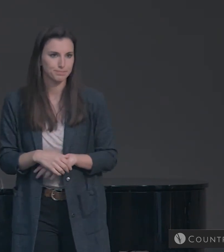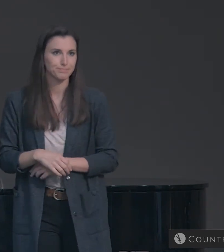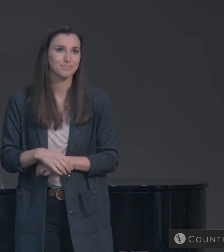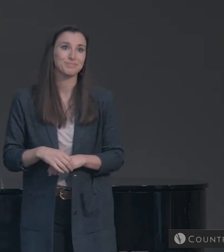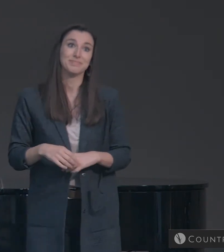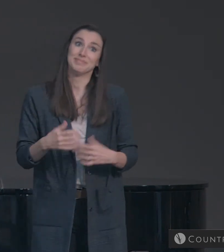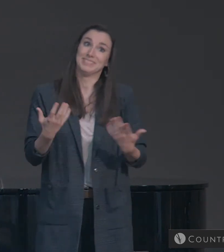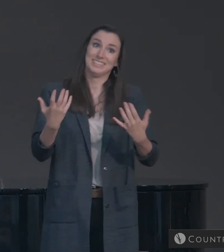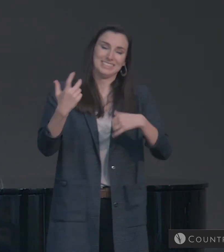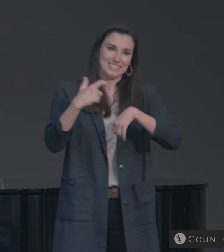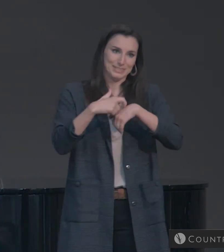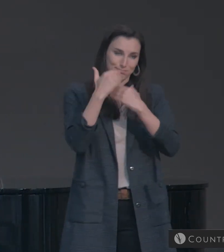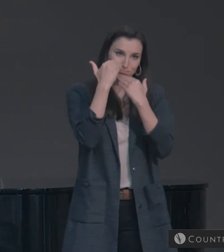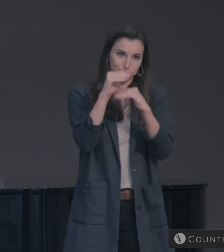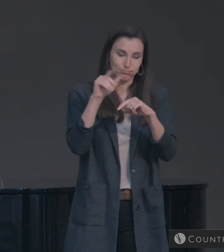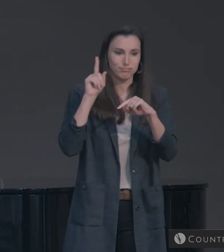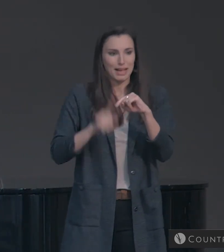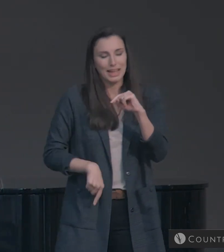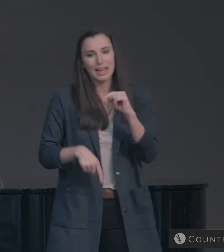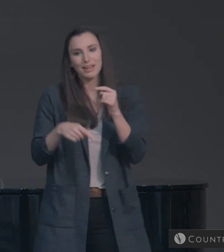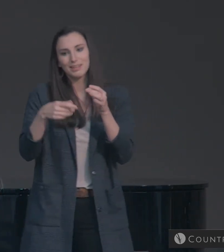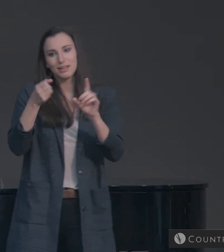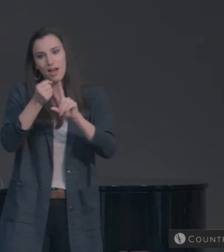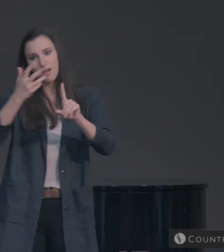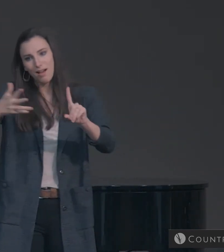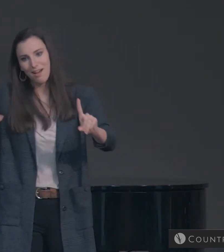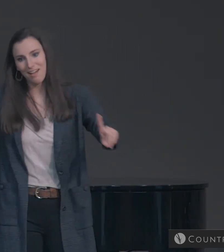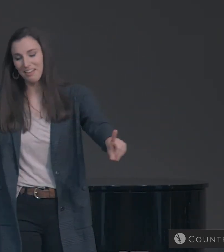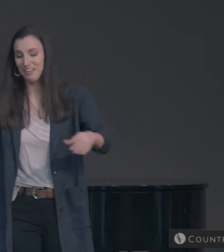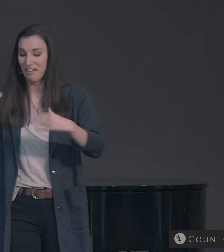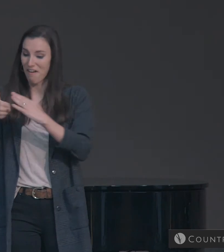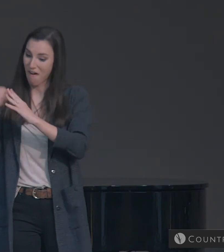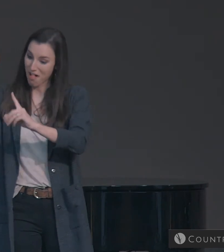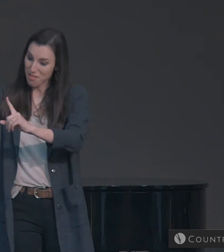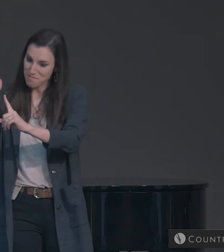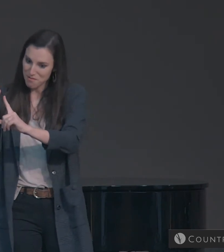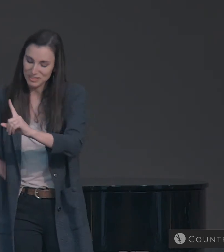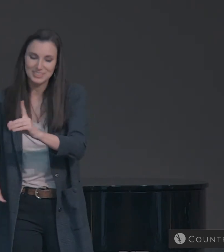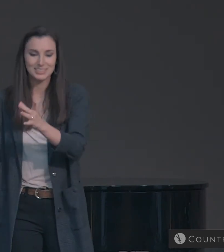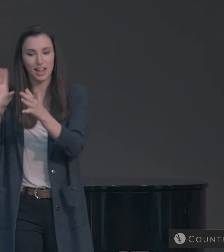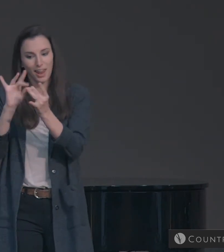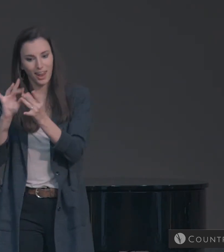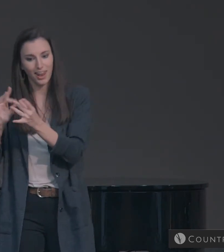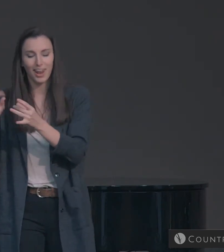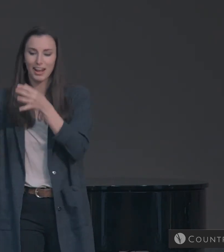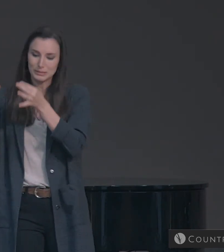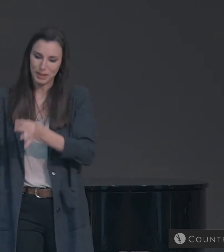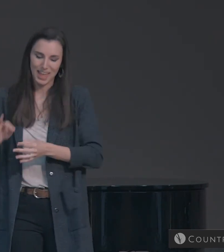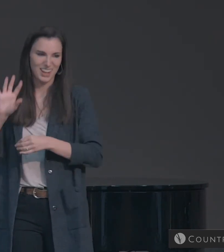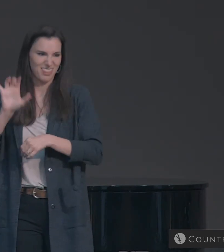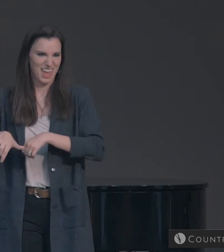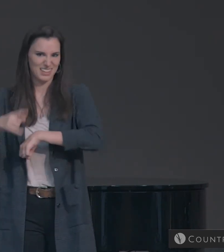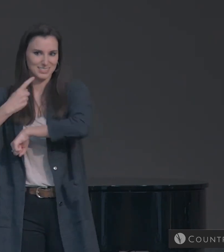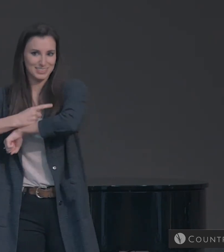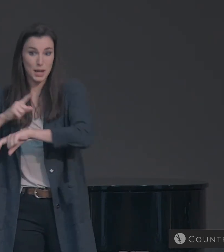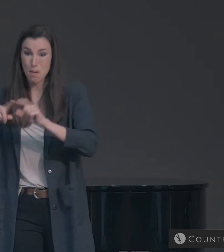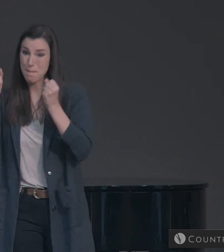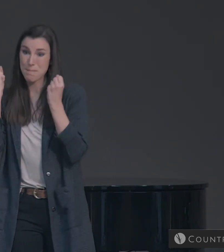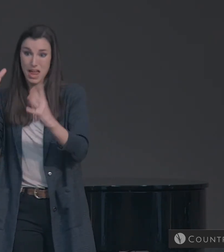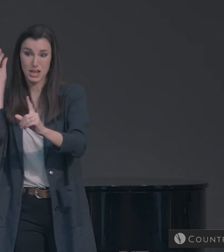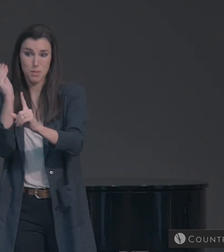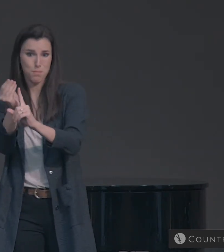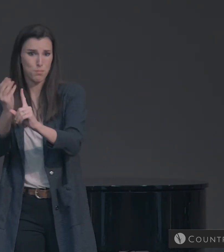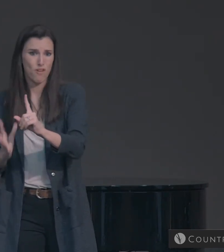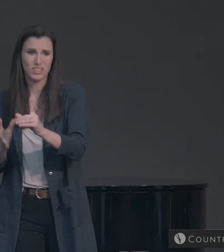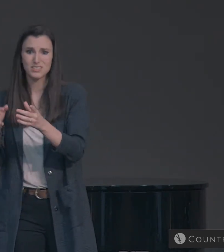room this morning to go through all of the prophets who speak of the day of the Lord. But many of them speak of it. They speak